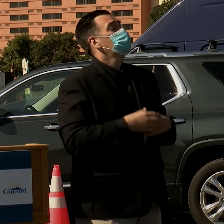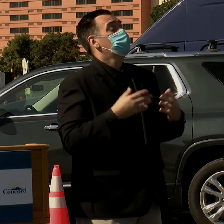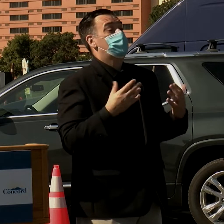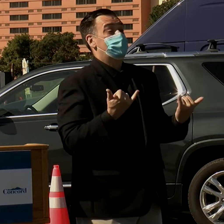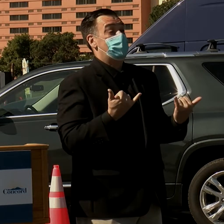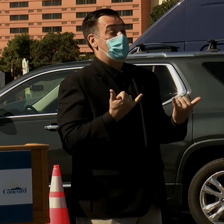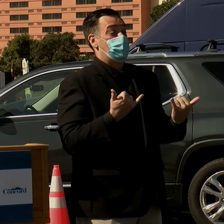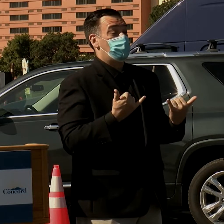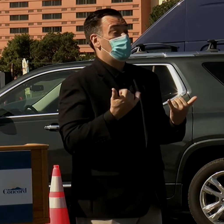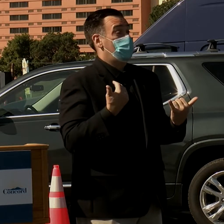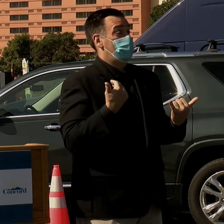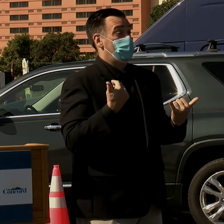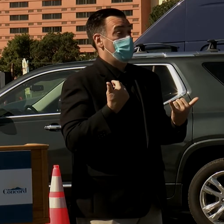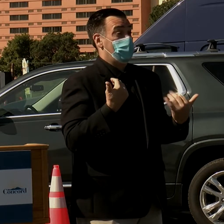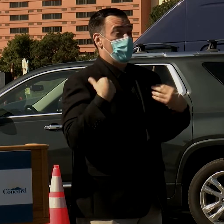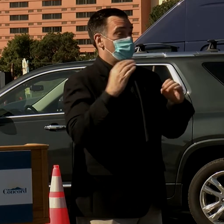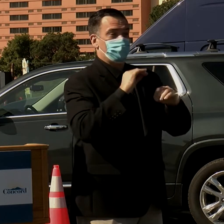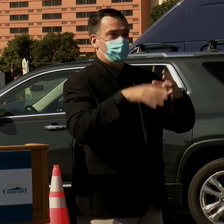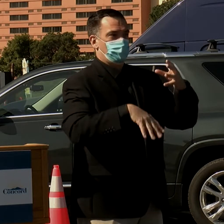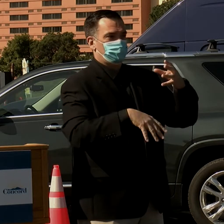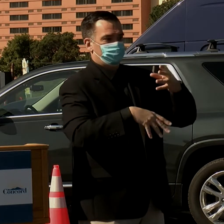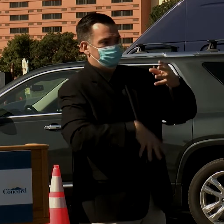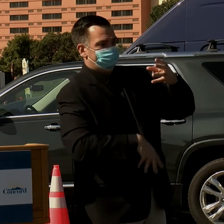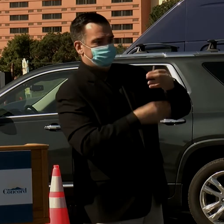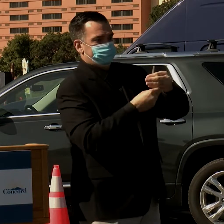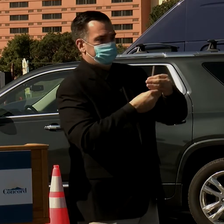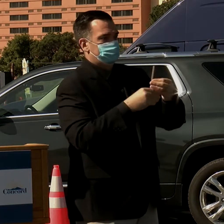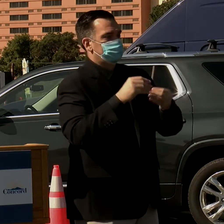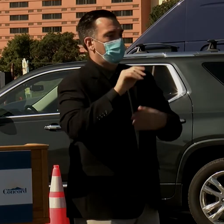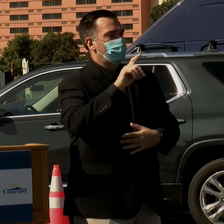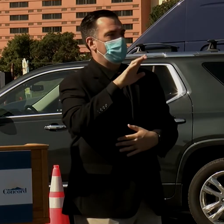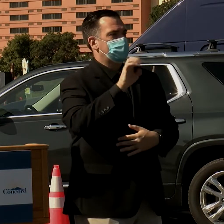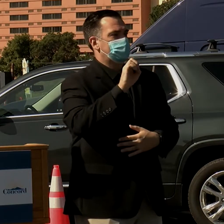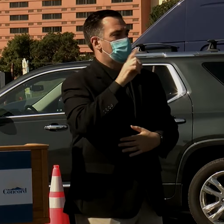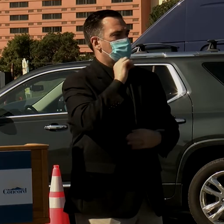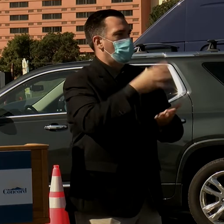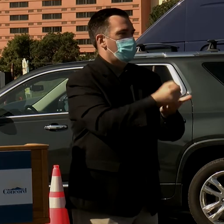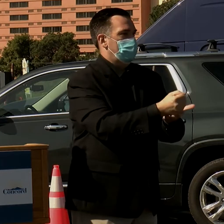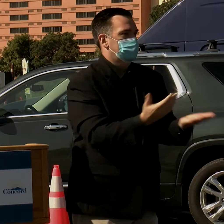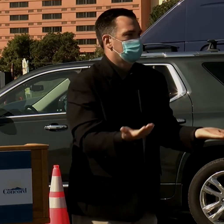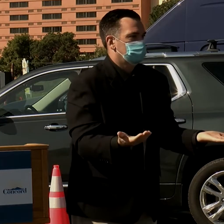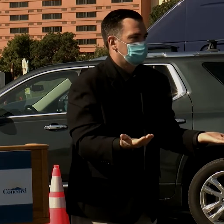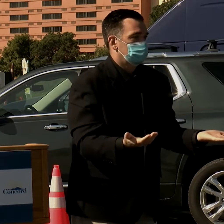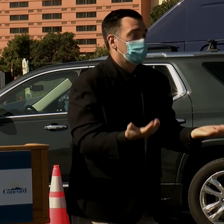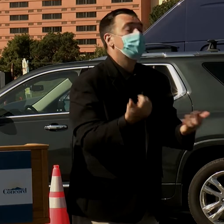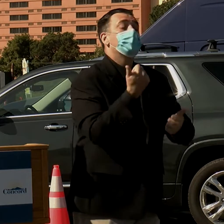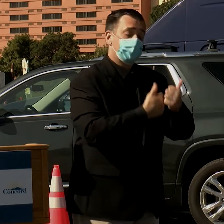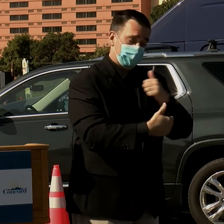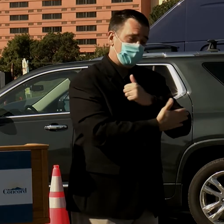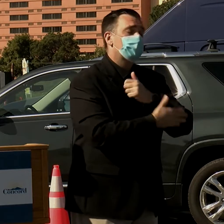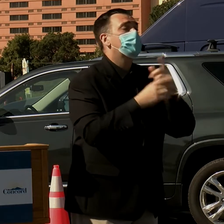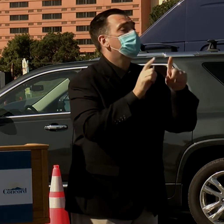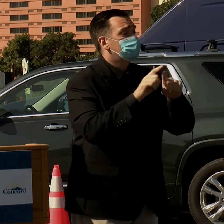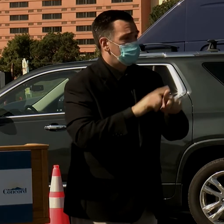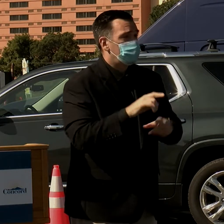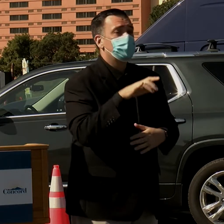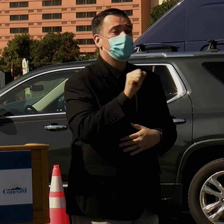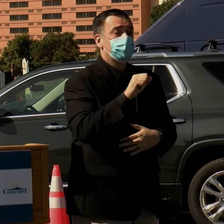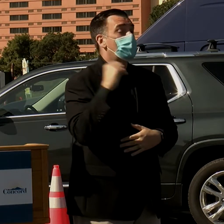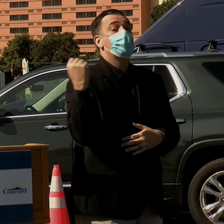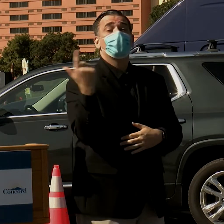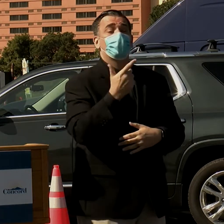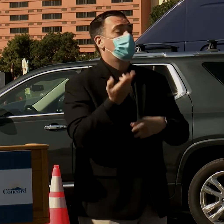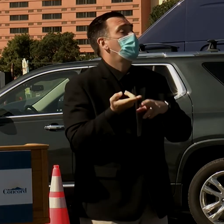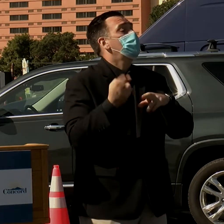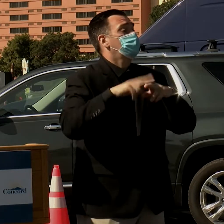place where we have any unused doses or wasted doses. We do know that every county is different and they're all actually increasing